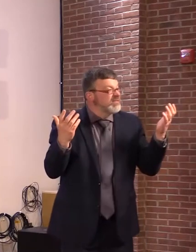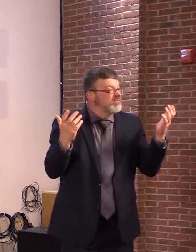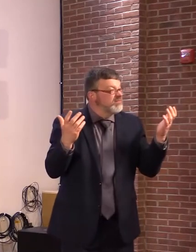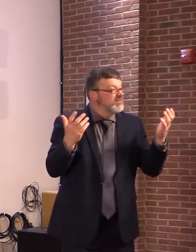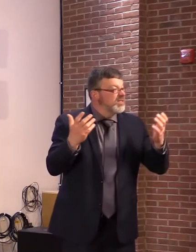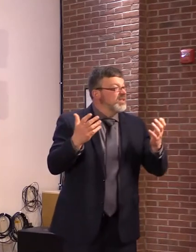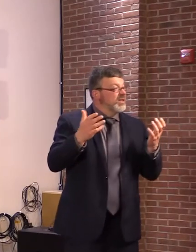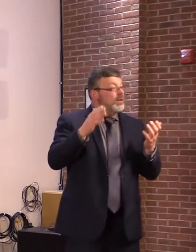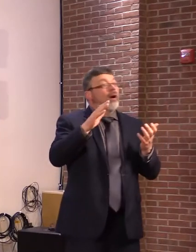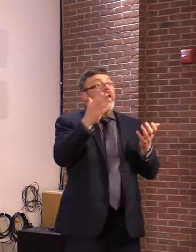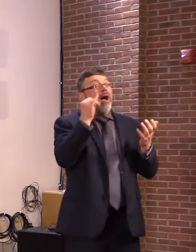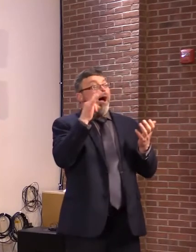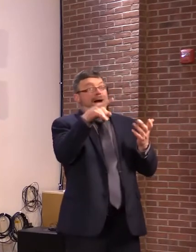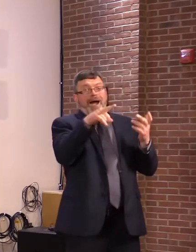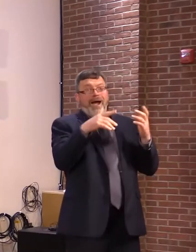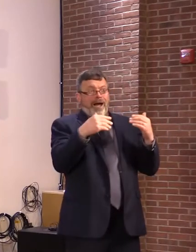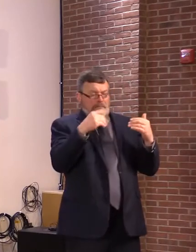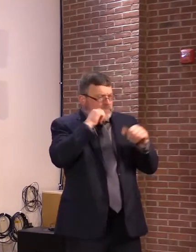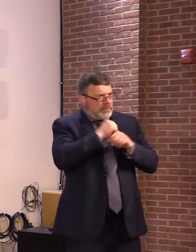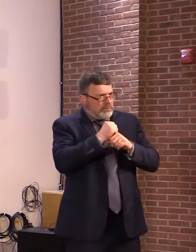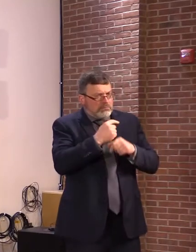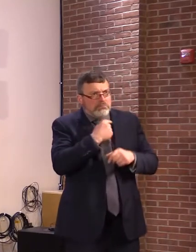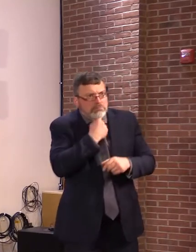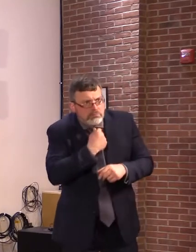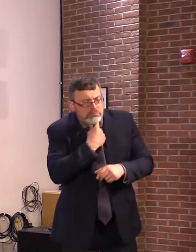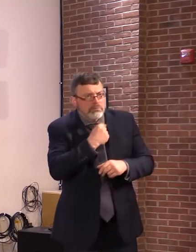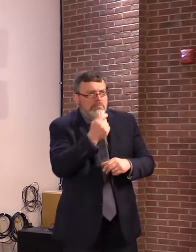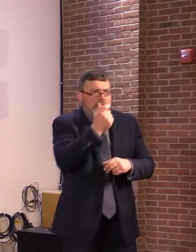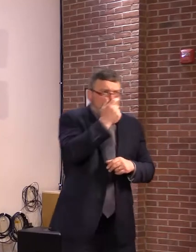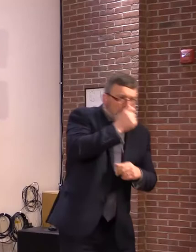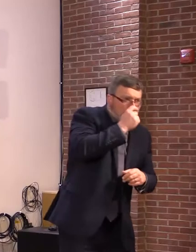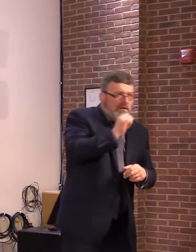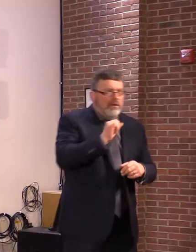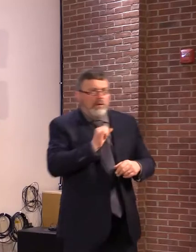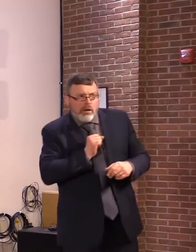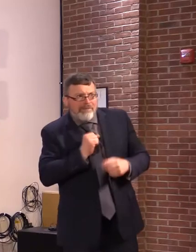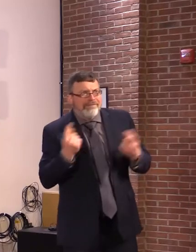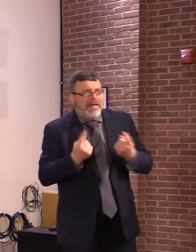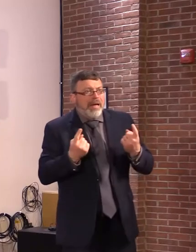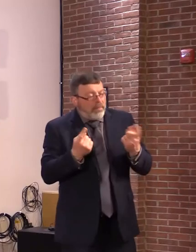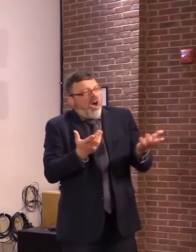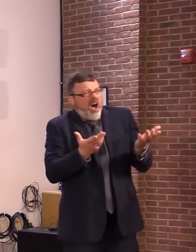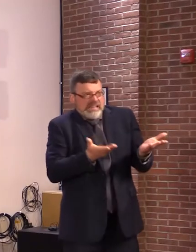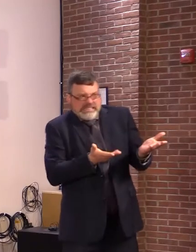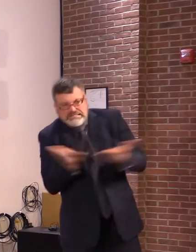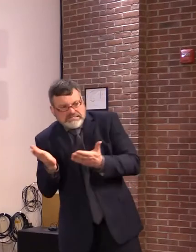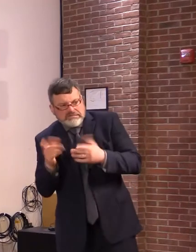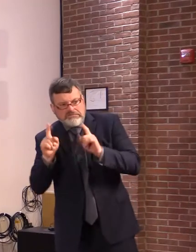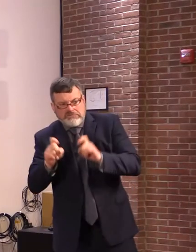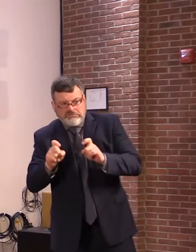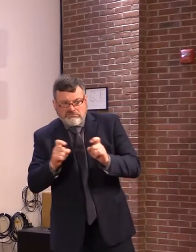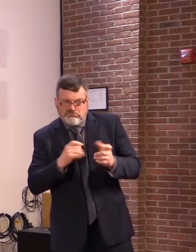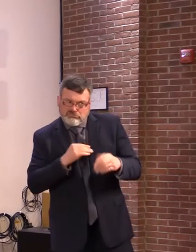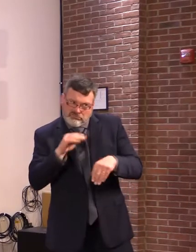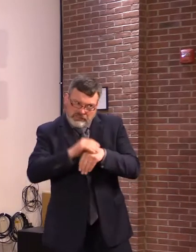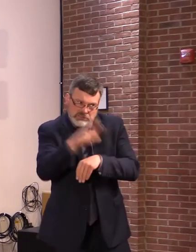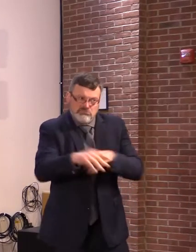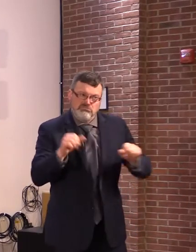your risk of hospitalization or severe illness, it's critical to know that if you are an older